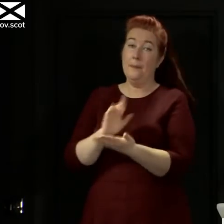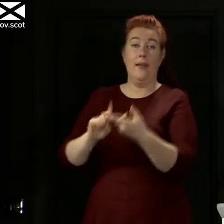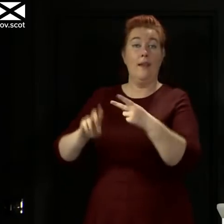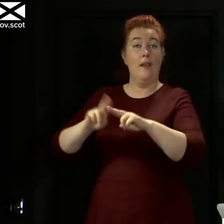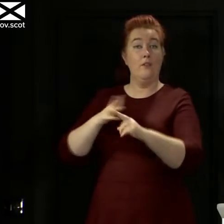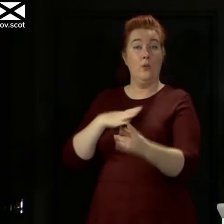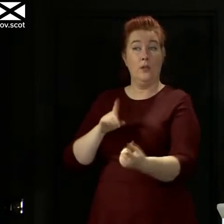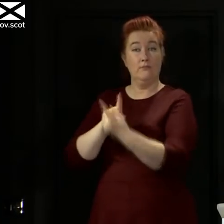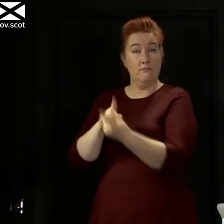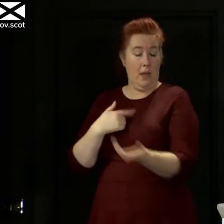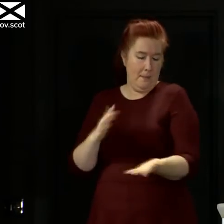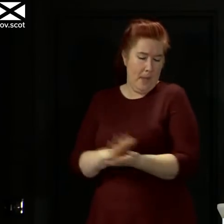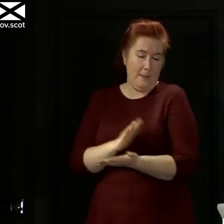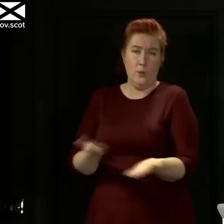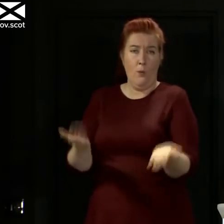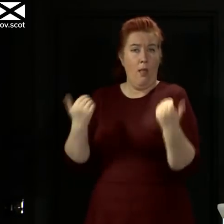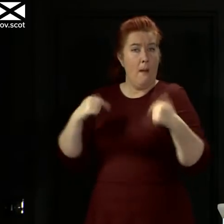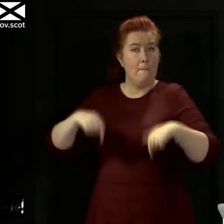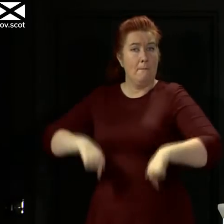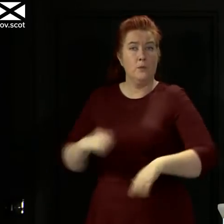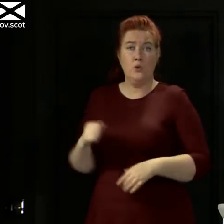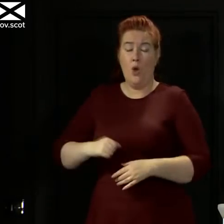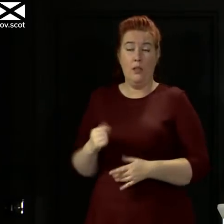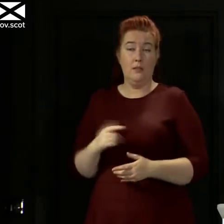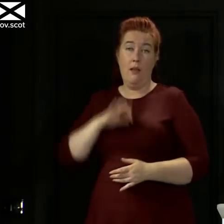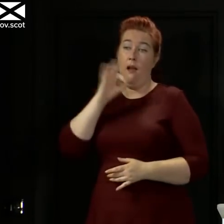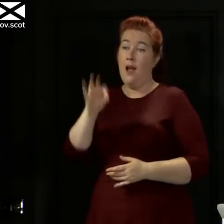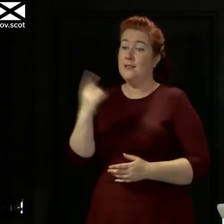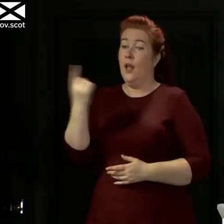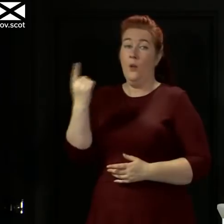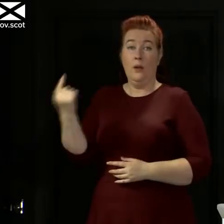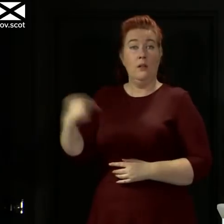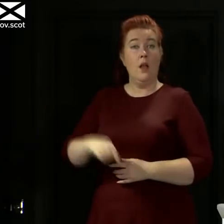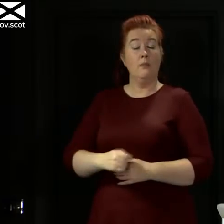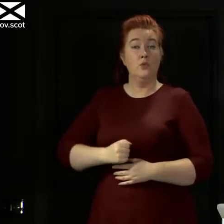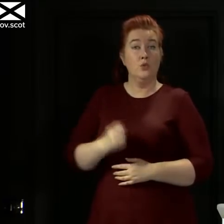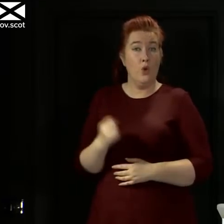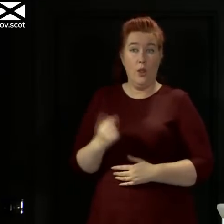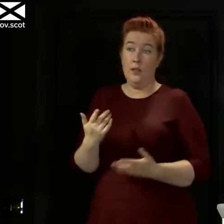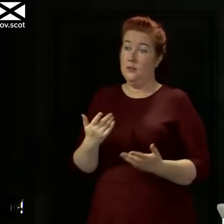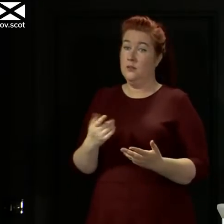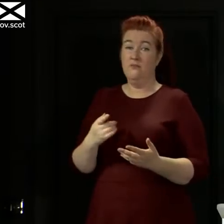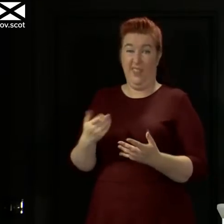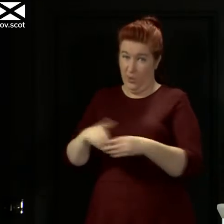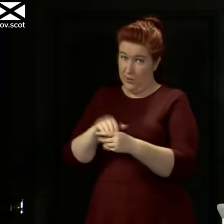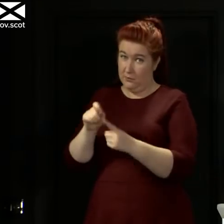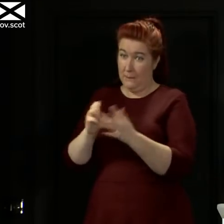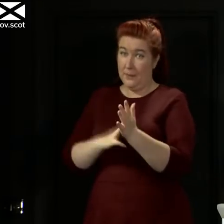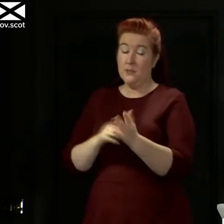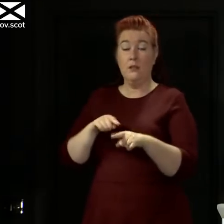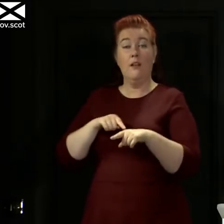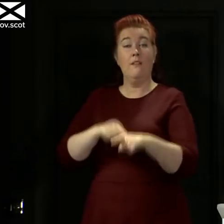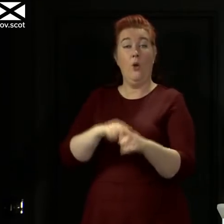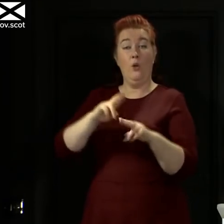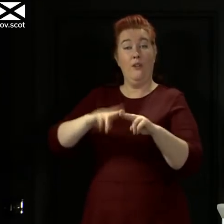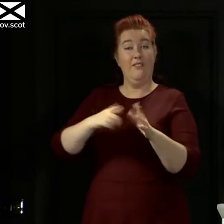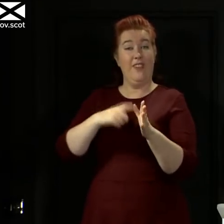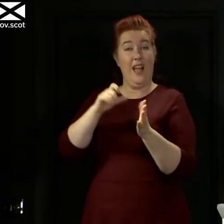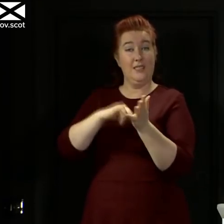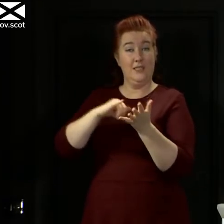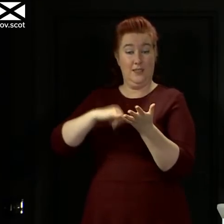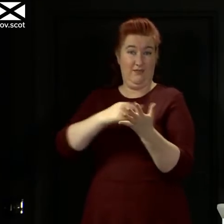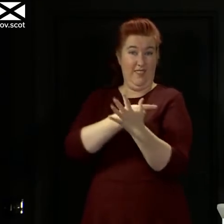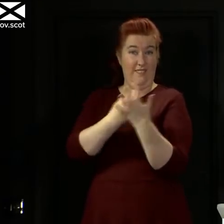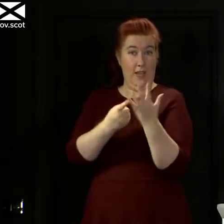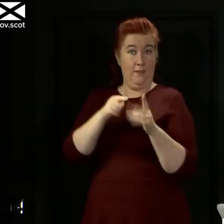welcome people in Scotland. would ask anybody coming to Scotland, the Prime Minister included, to make sure they follow all of the facts advice while they are here, and I'm